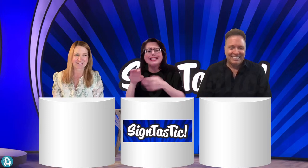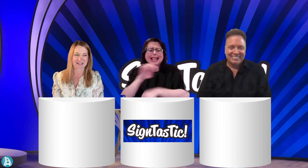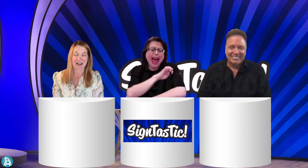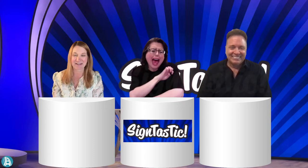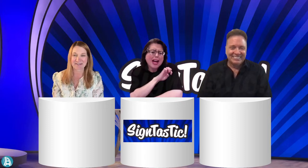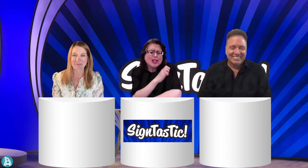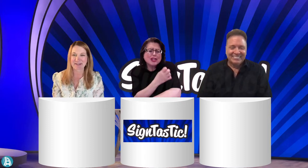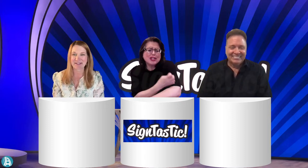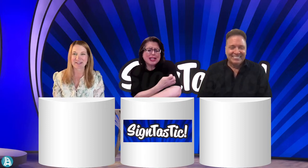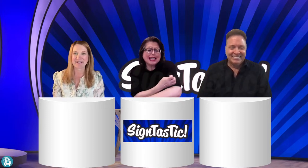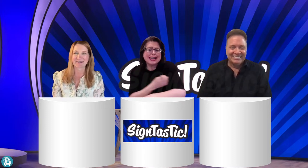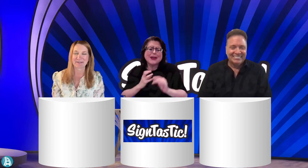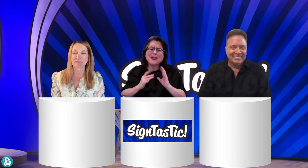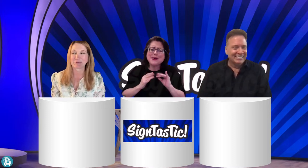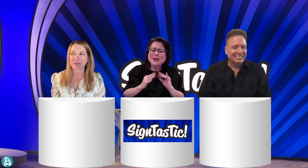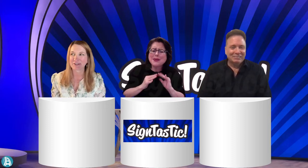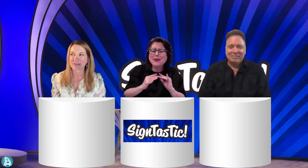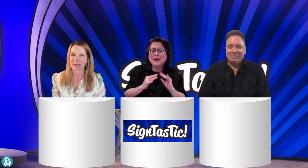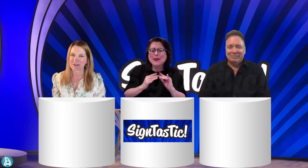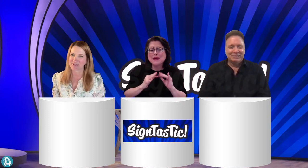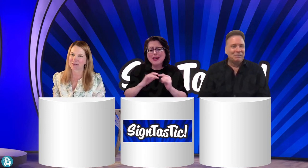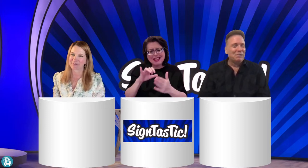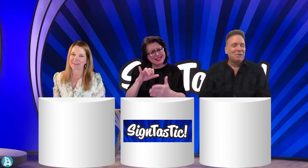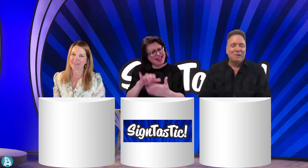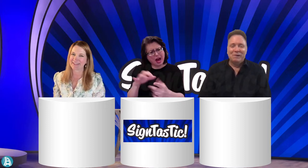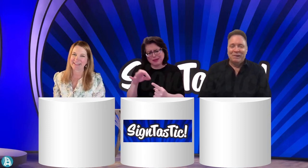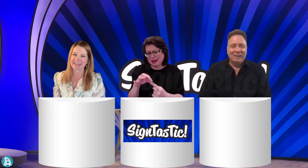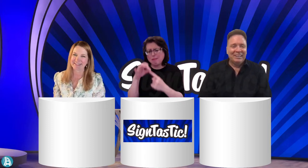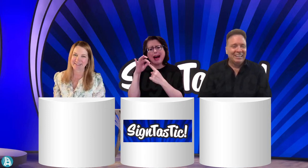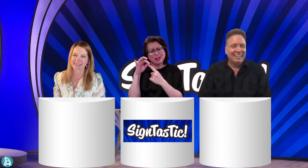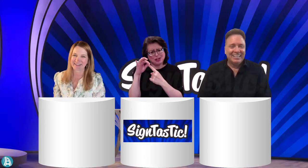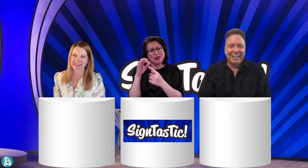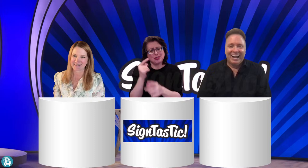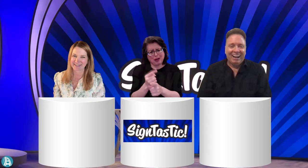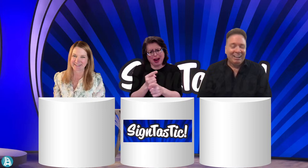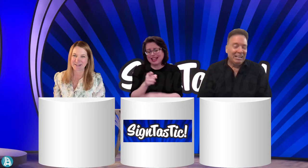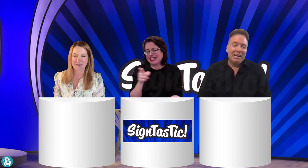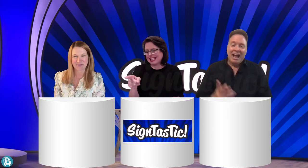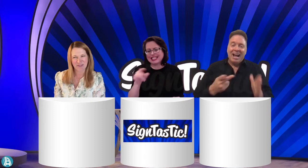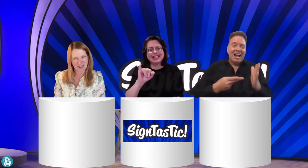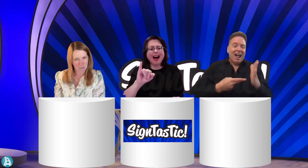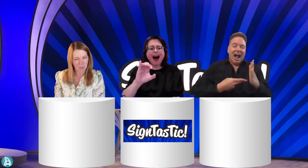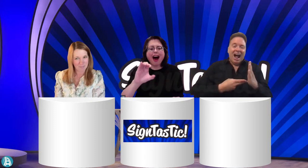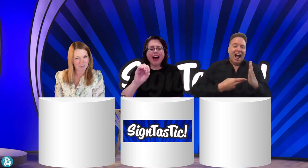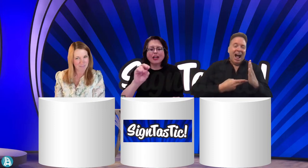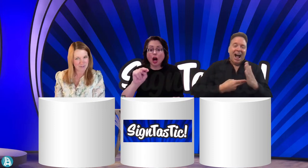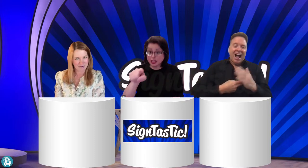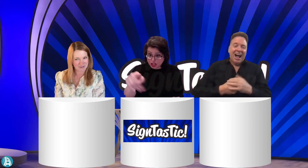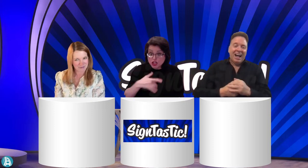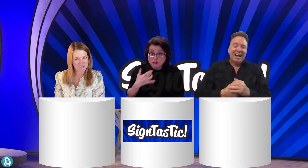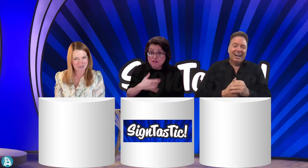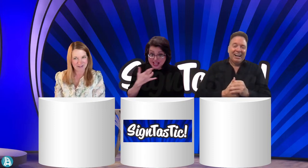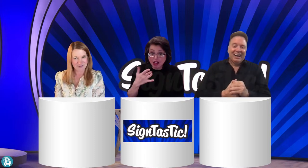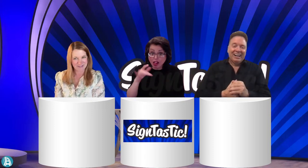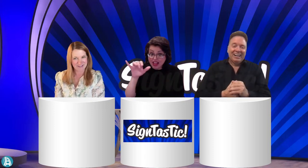got to be really special. I mean, he's such an icon. Did you feel that warmth, Mr. Rogers, on your set?